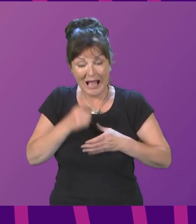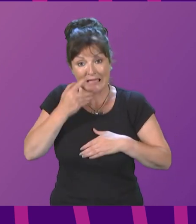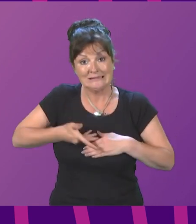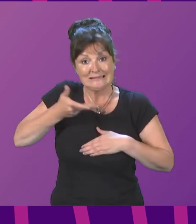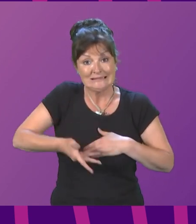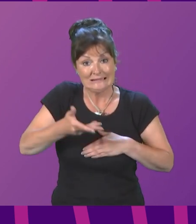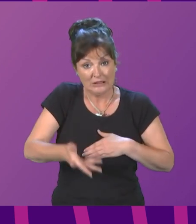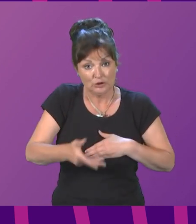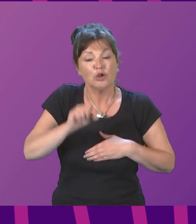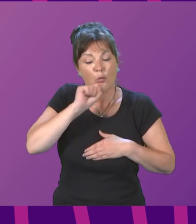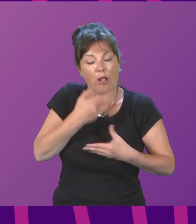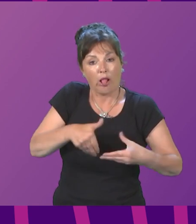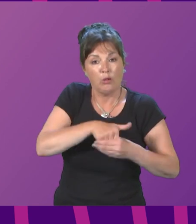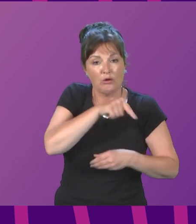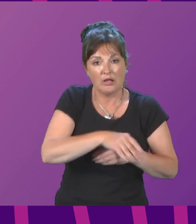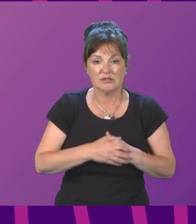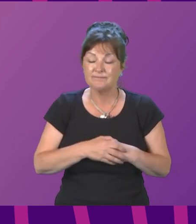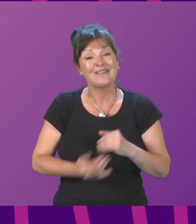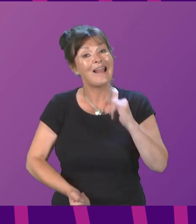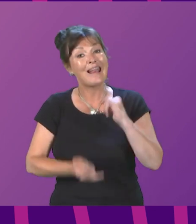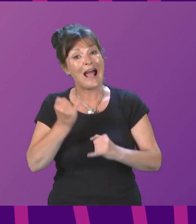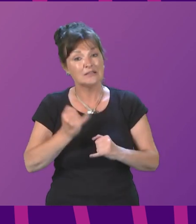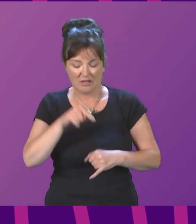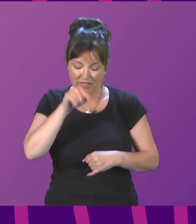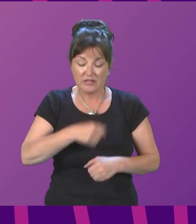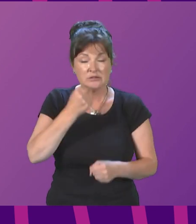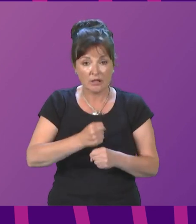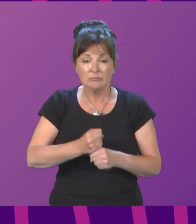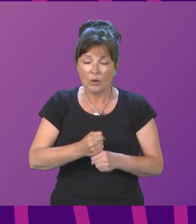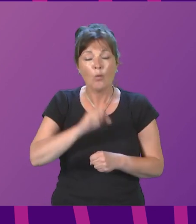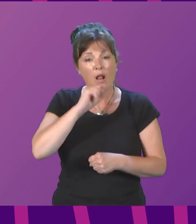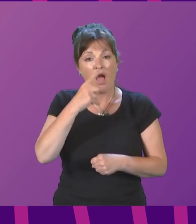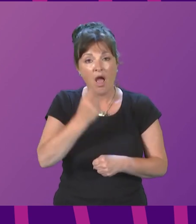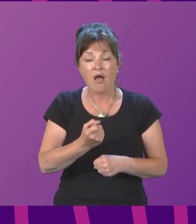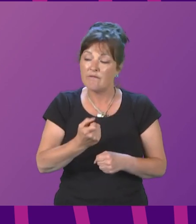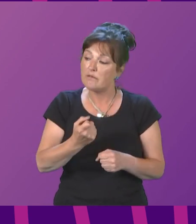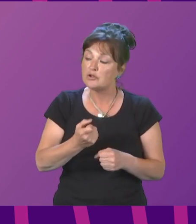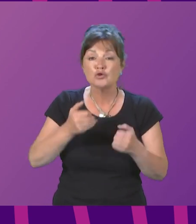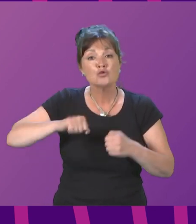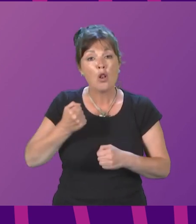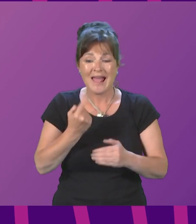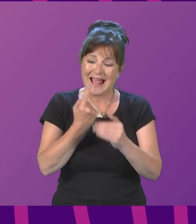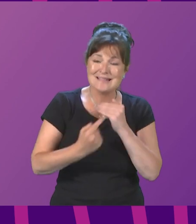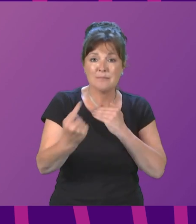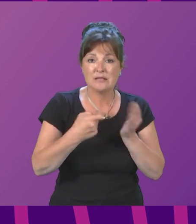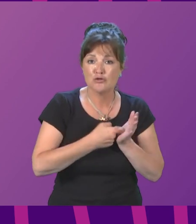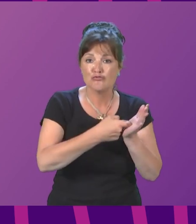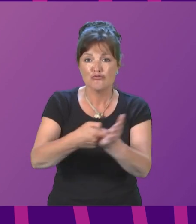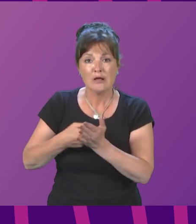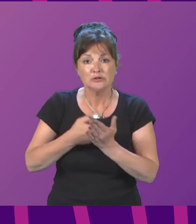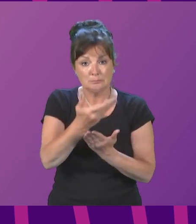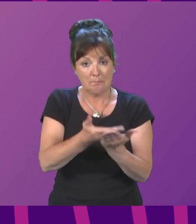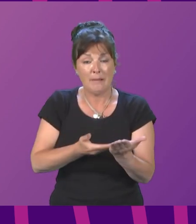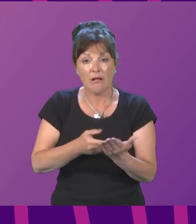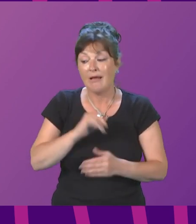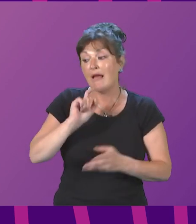programme for government provides for a Scottish independence referendum bill. If the outcome of the forthcoming Supreme Court referral